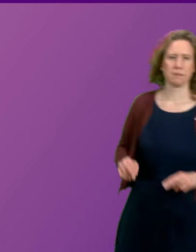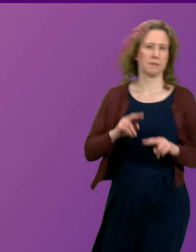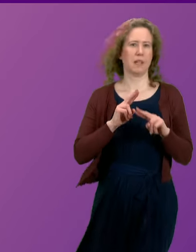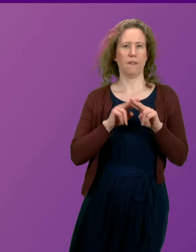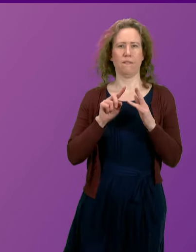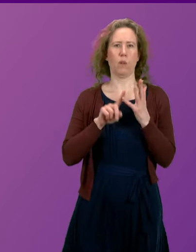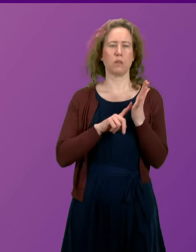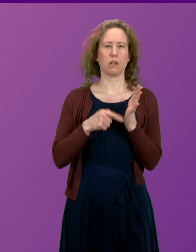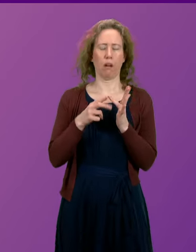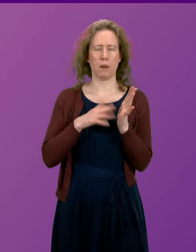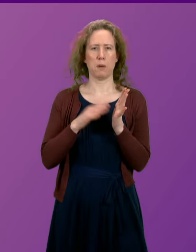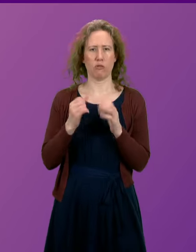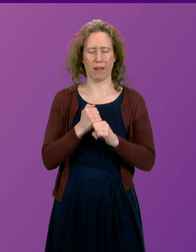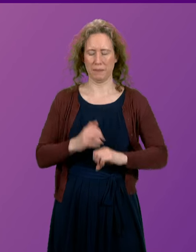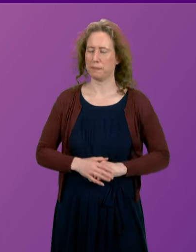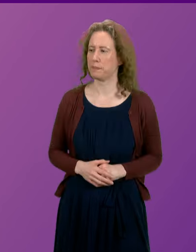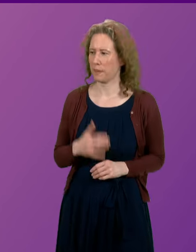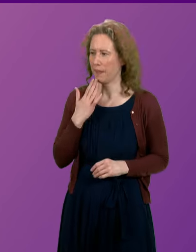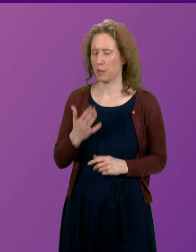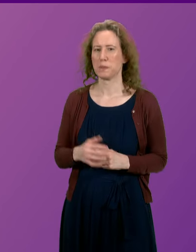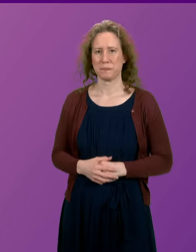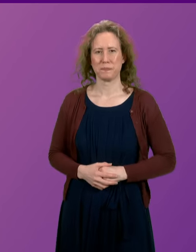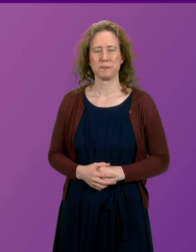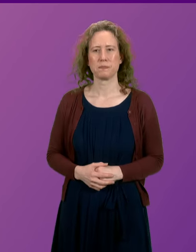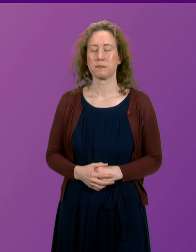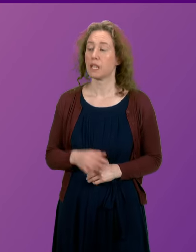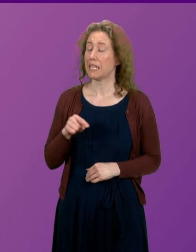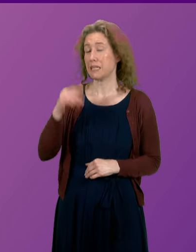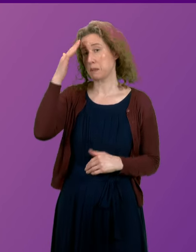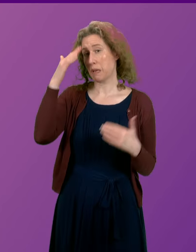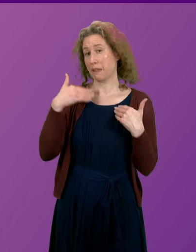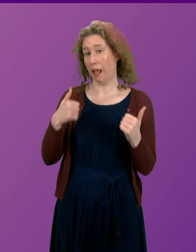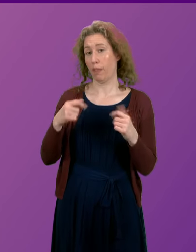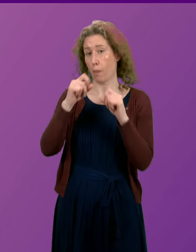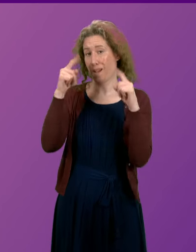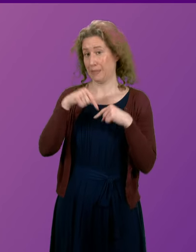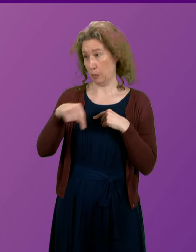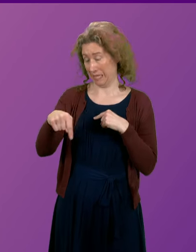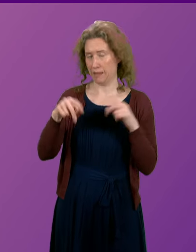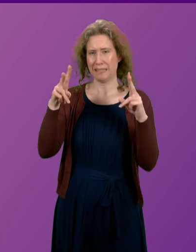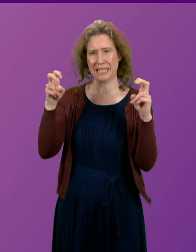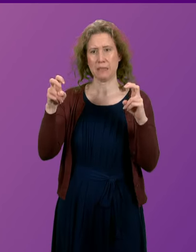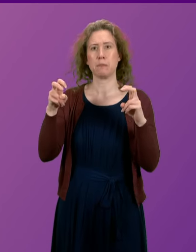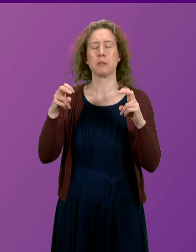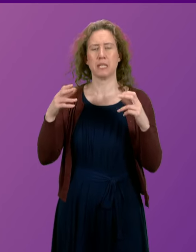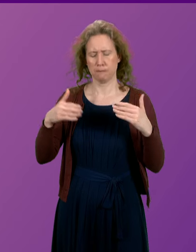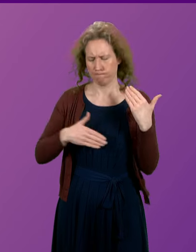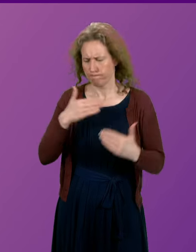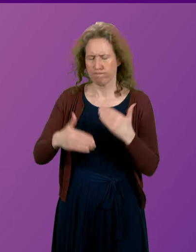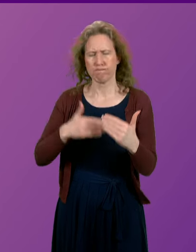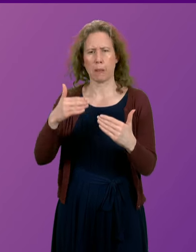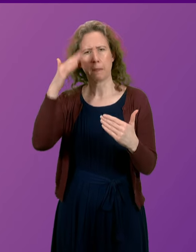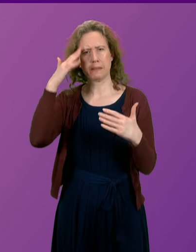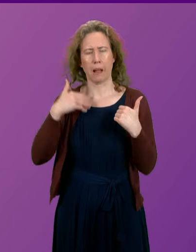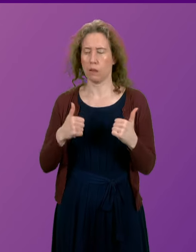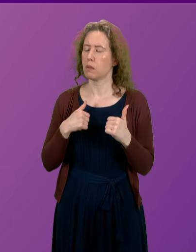Thank you. Thank you, President Officer. It's Mental Health Awareness Week, and the theme is Moving More for Mental Health. We all